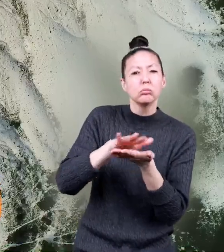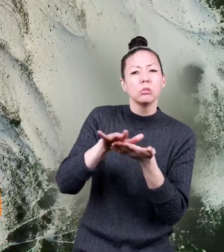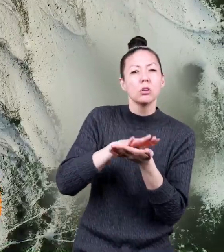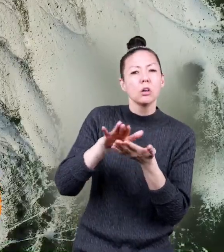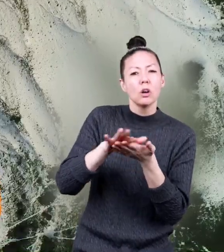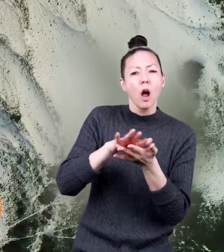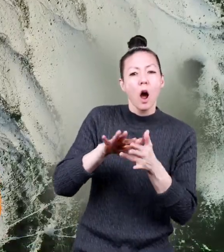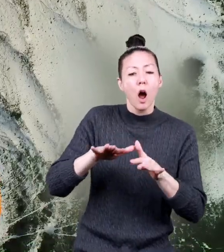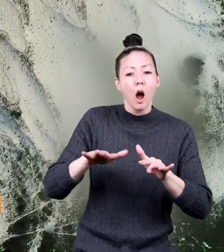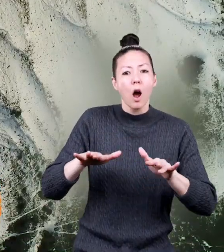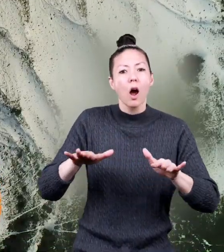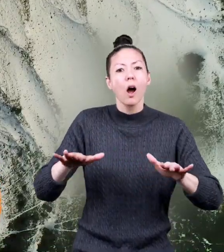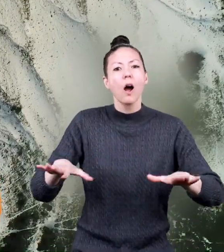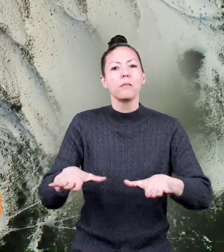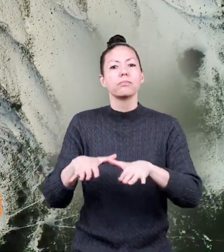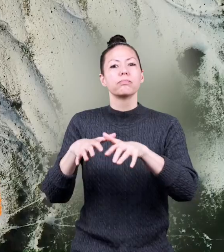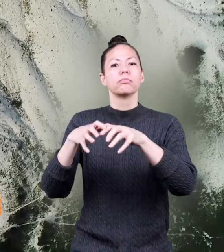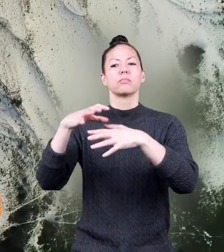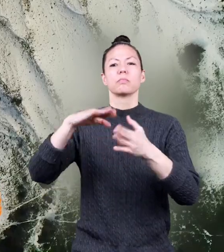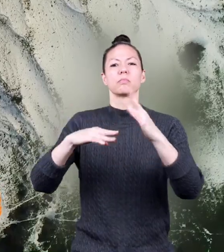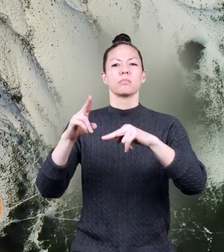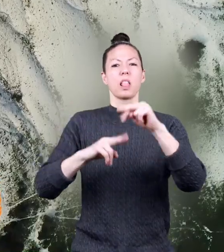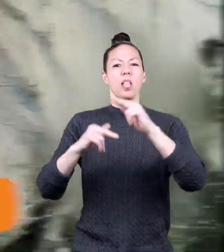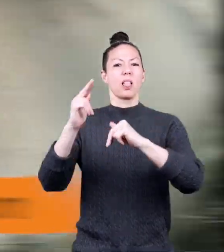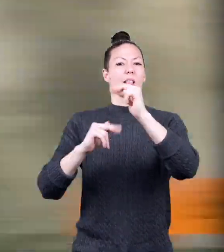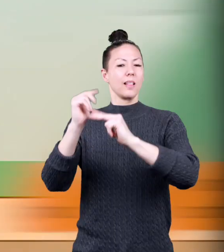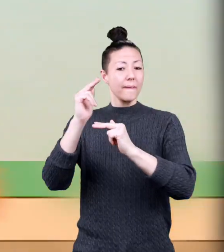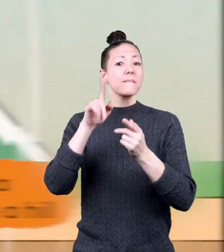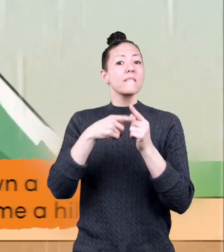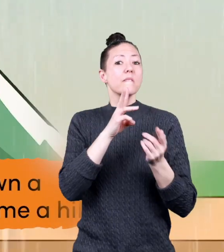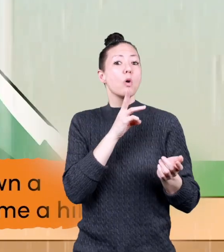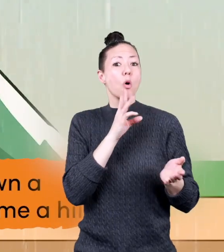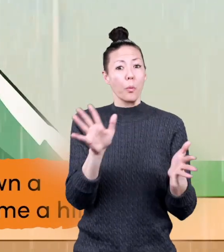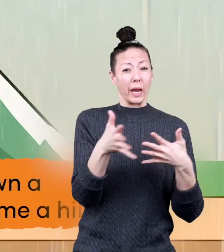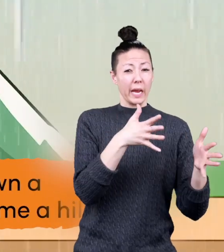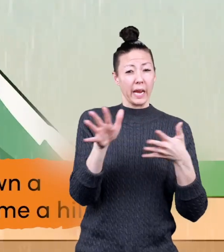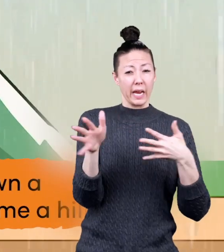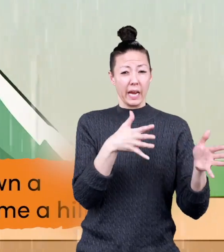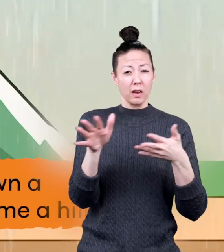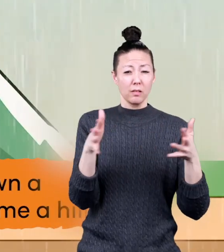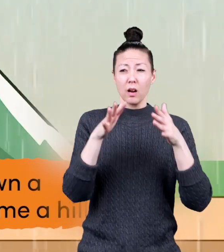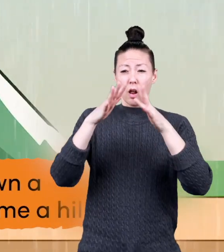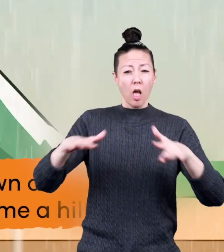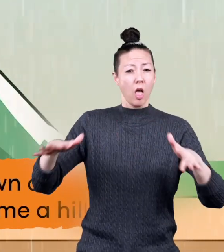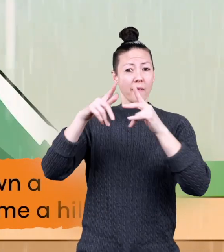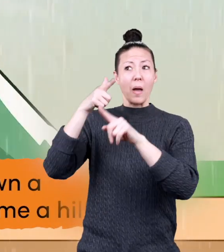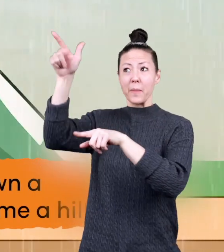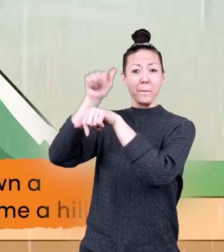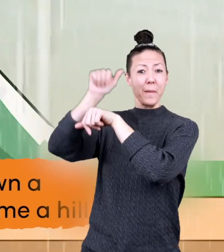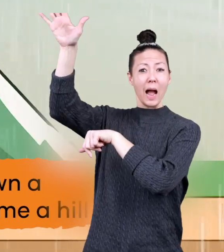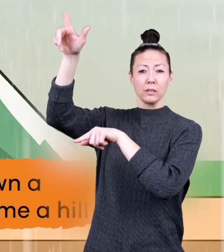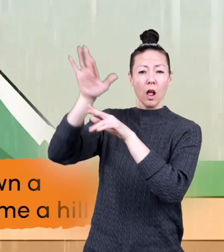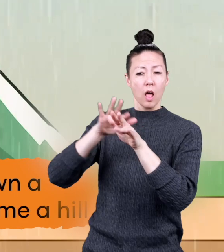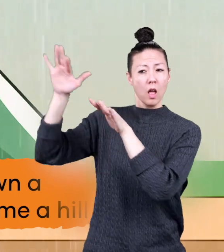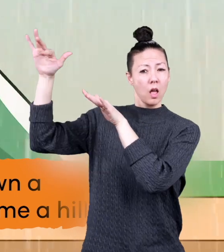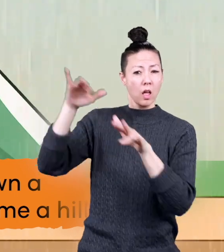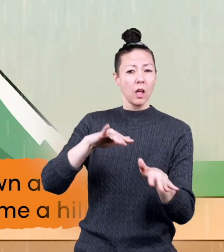area and then pile up somewhere else. When water and wind wear down a mountain, that mountain